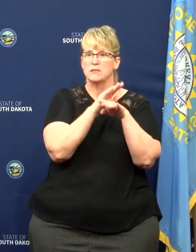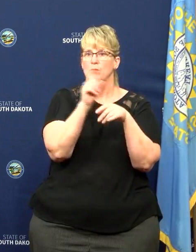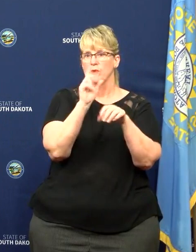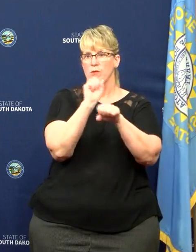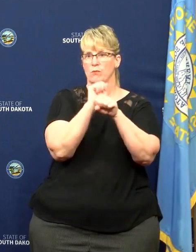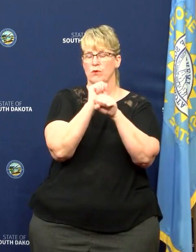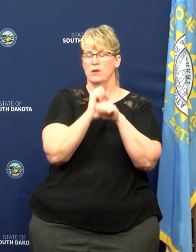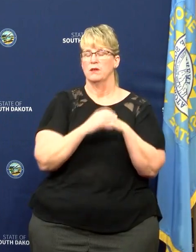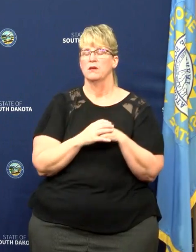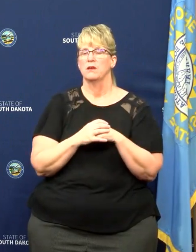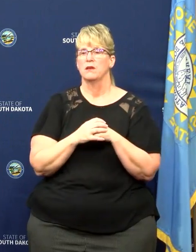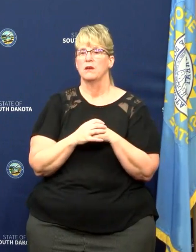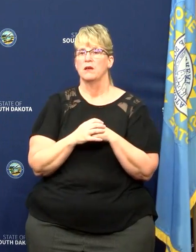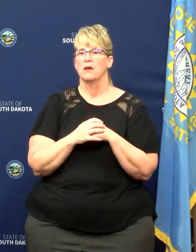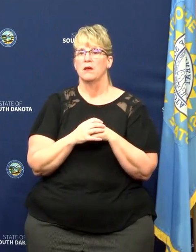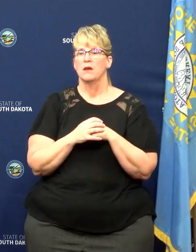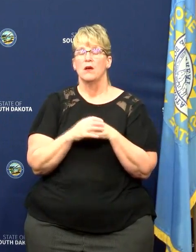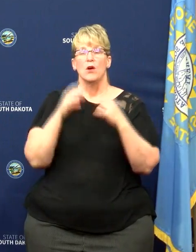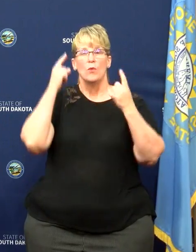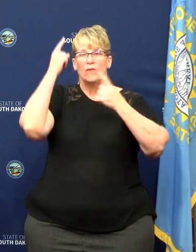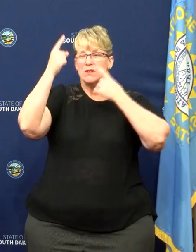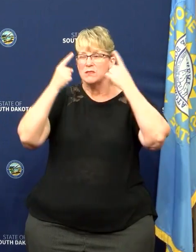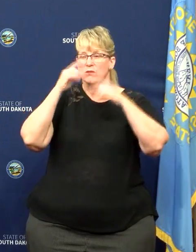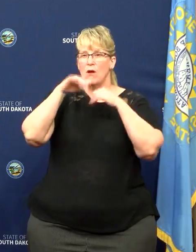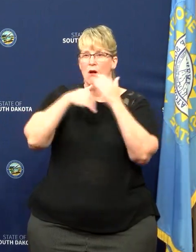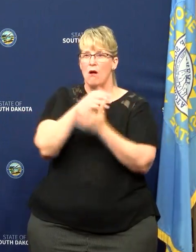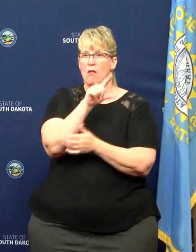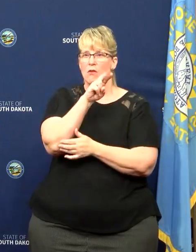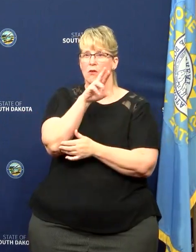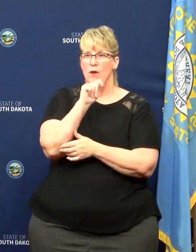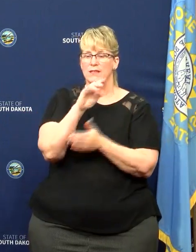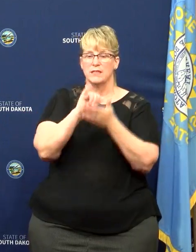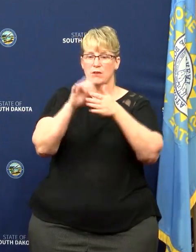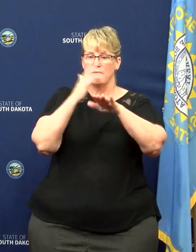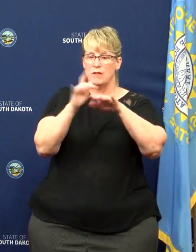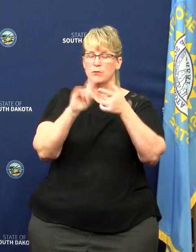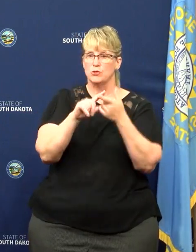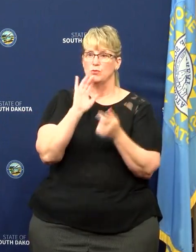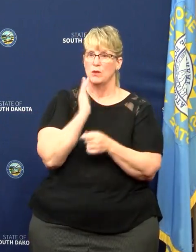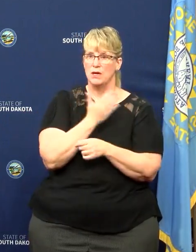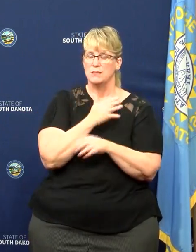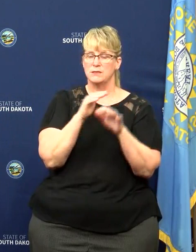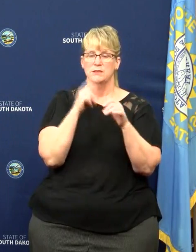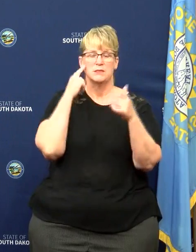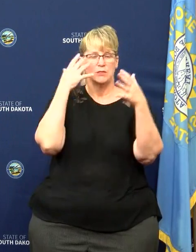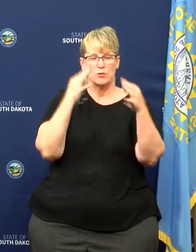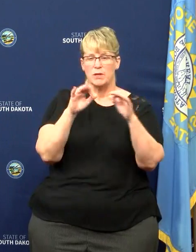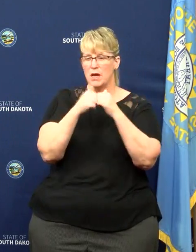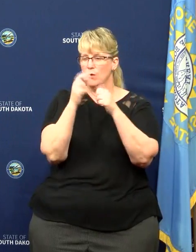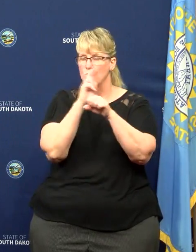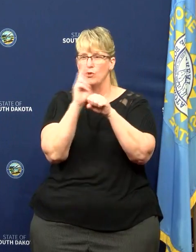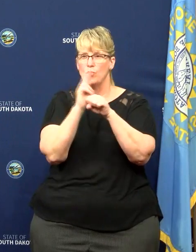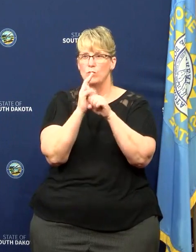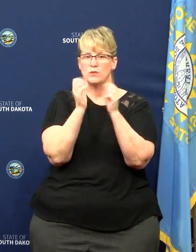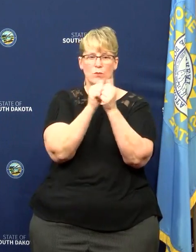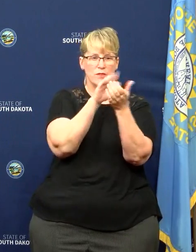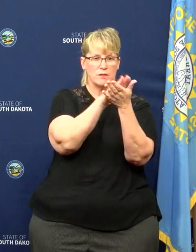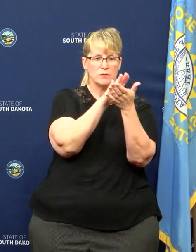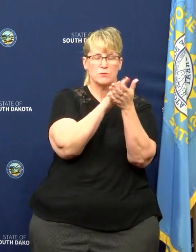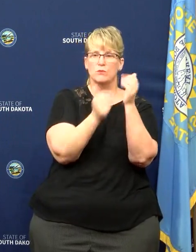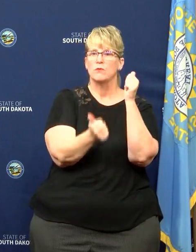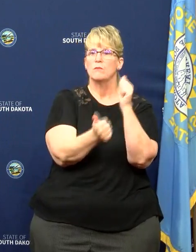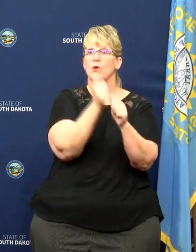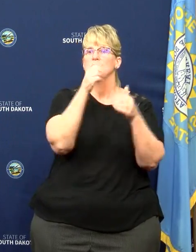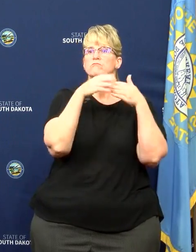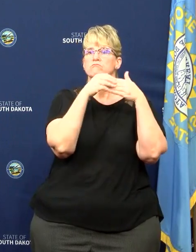they worked. We've considered all of these grants available to us, and we're determining how to use those to provide schools with the